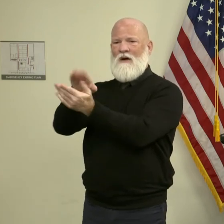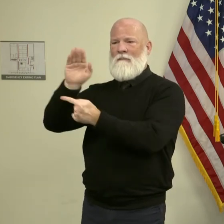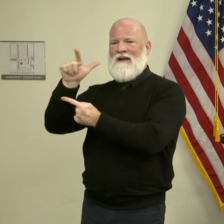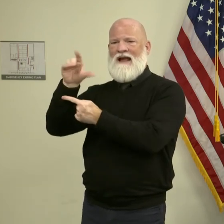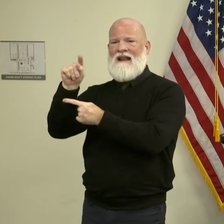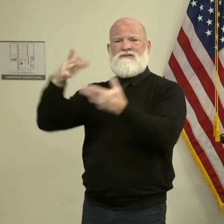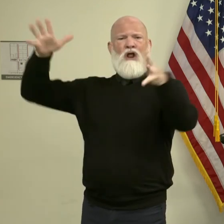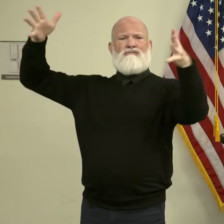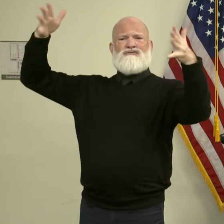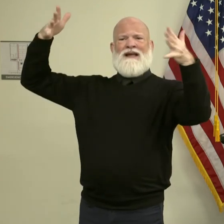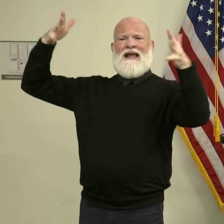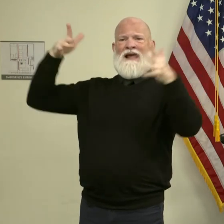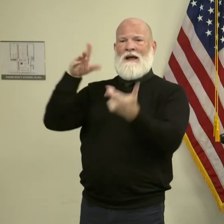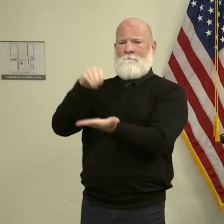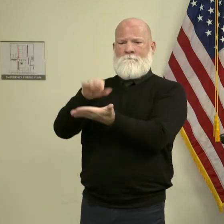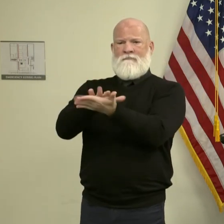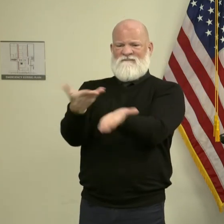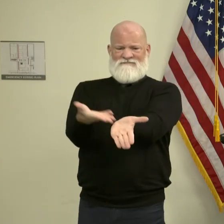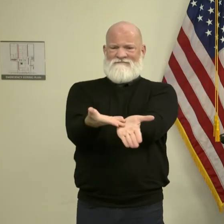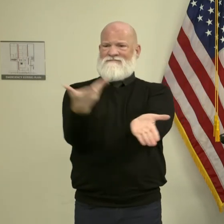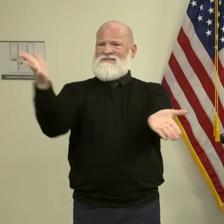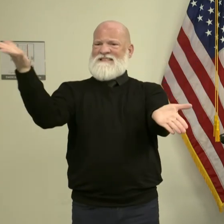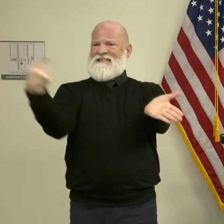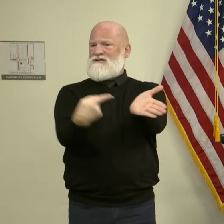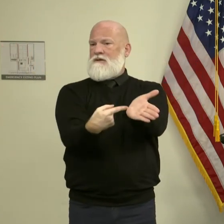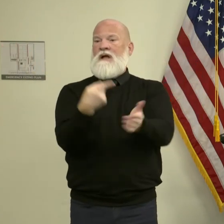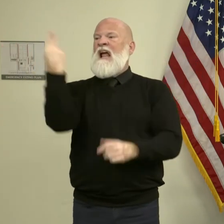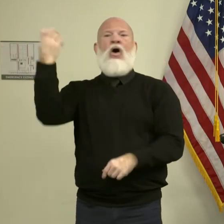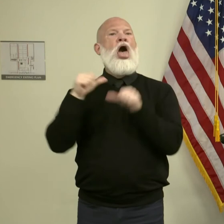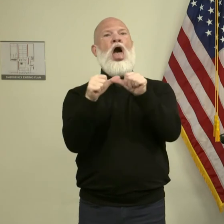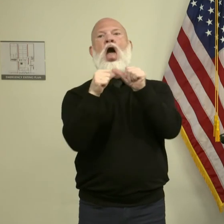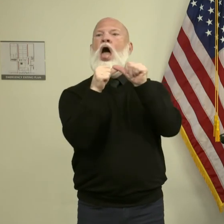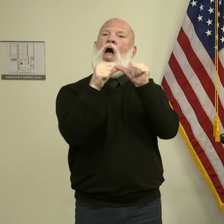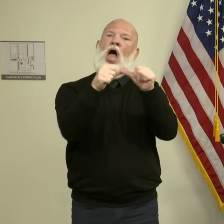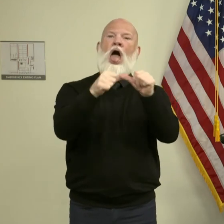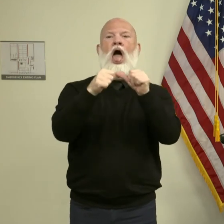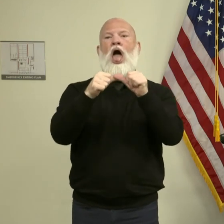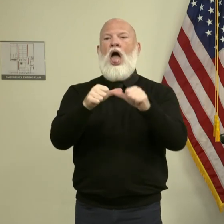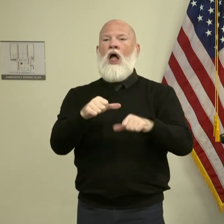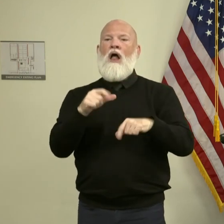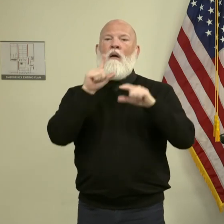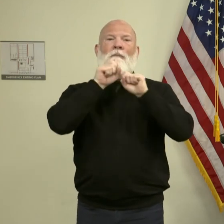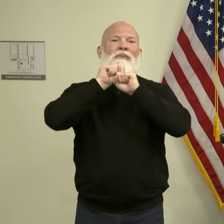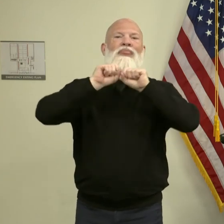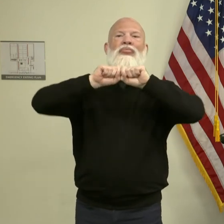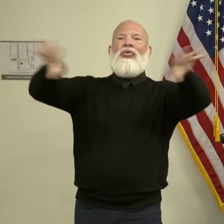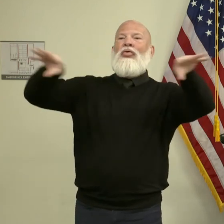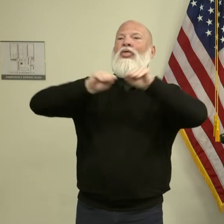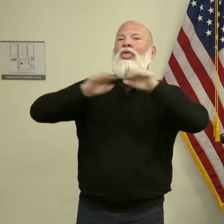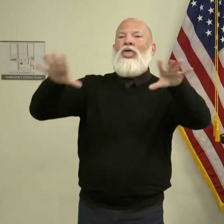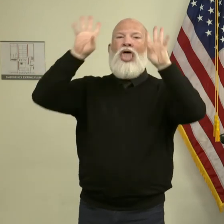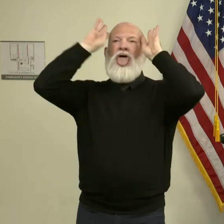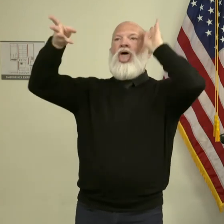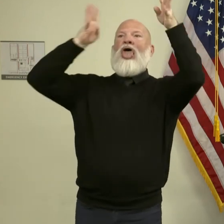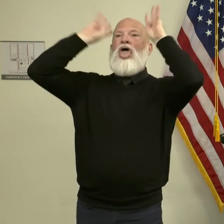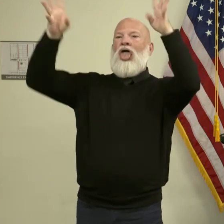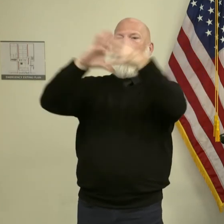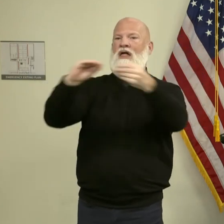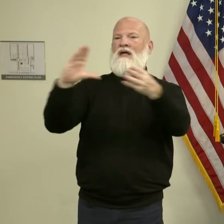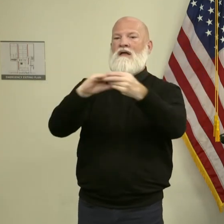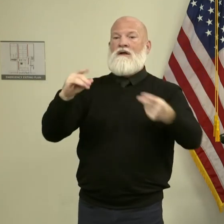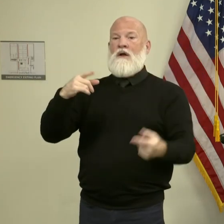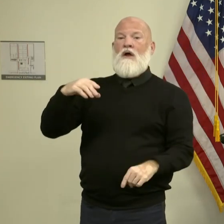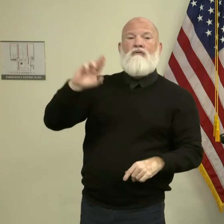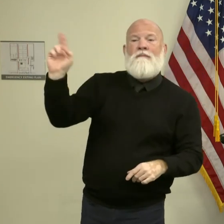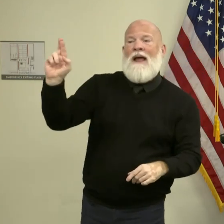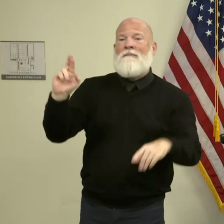incorrect and they undermine people's faith in the election process. And again, this is a bipartisan problem. If you go back and do polls